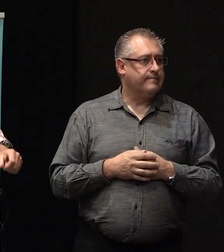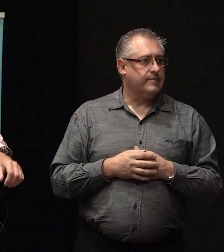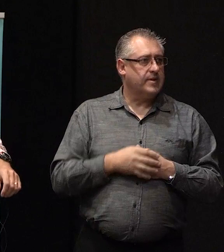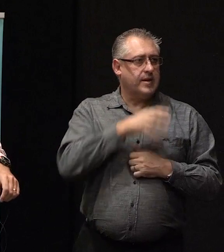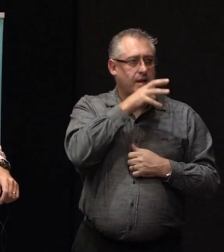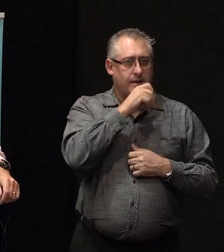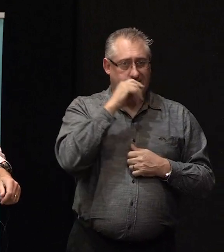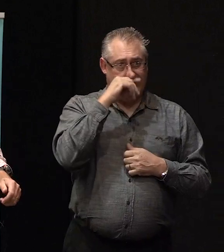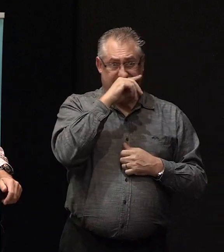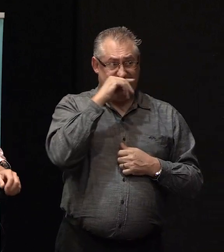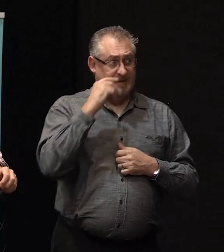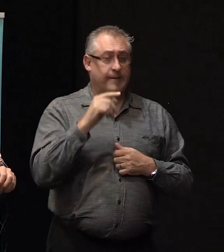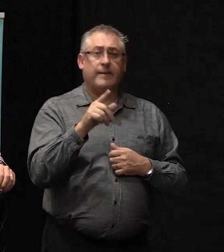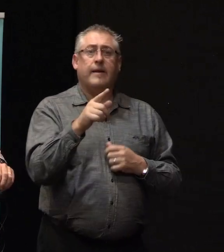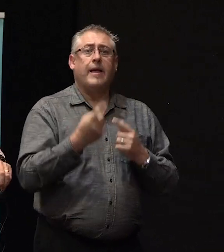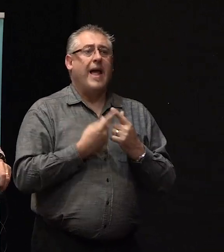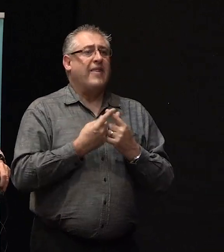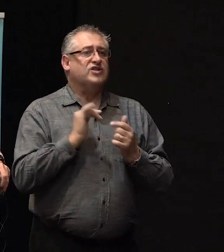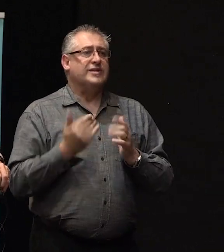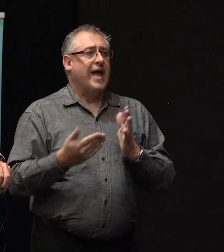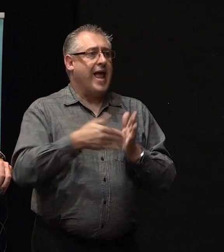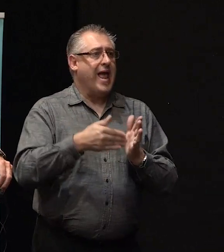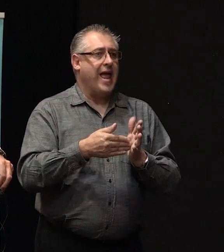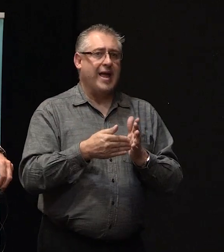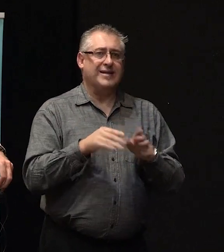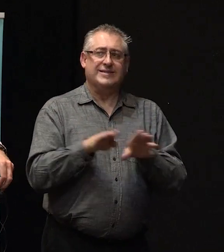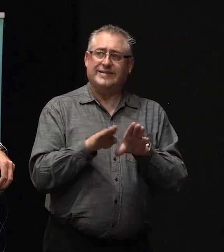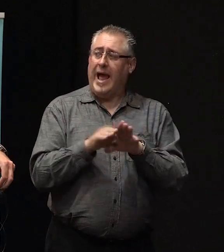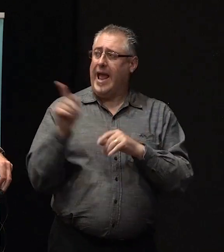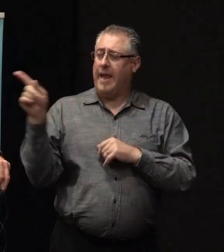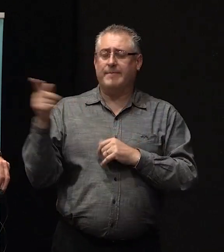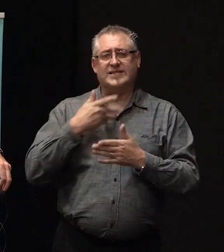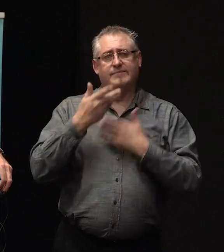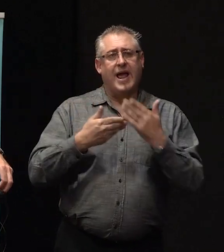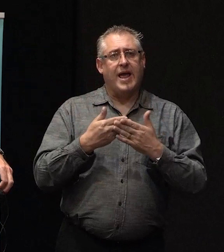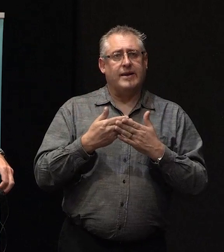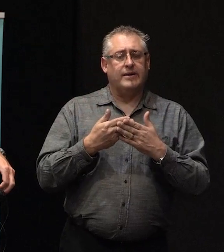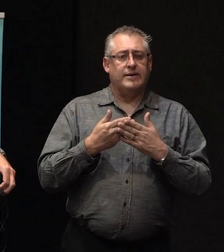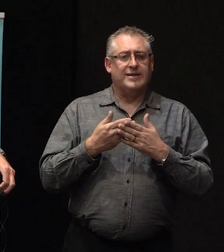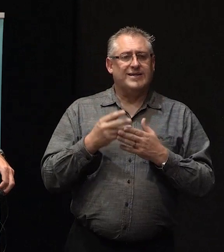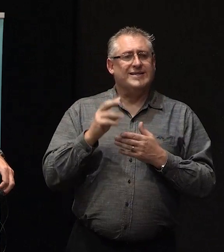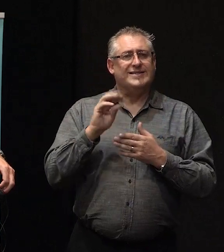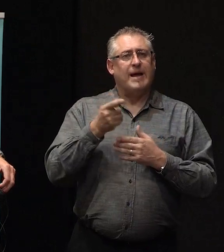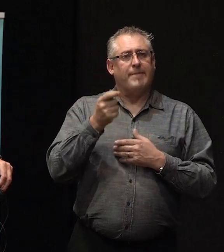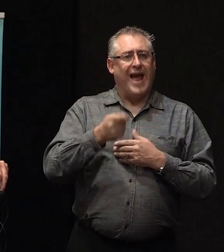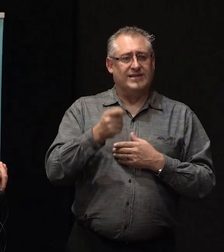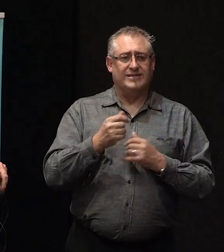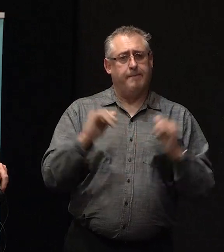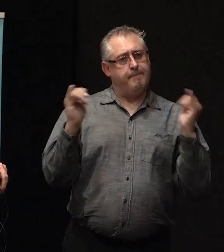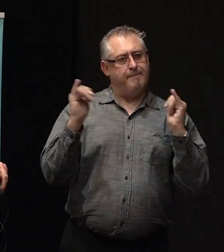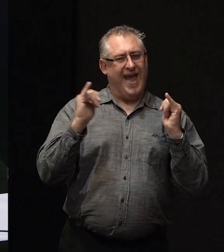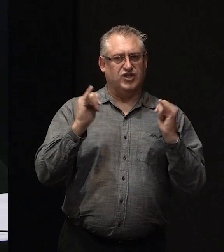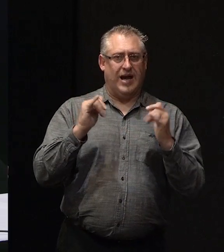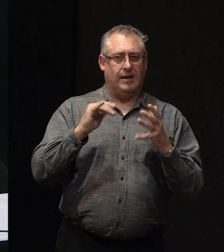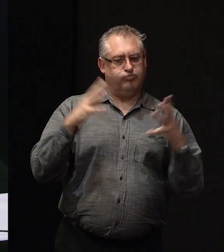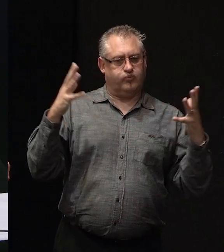The only thing I'd just add to that is that, exactly as Dean has explained, but in some cases there's some pretty major repairs that might need